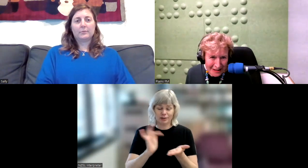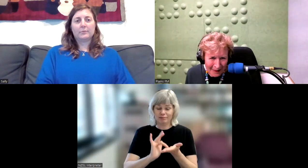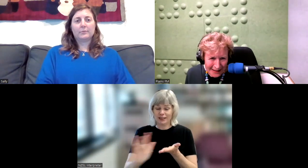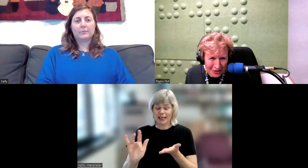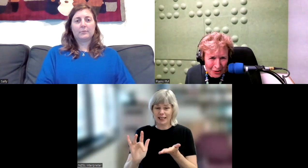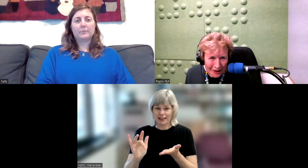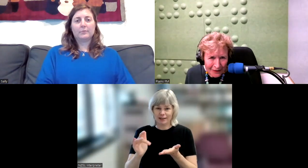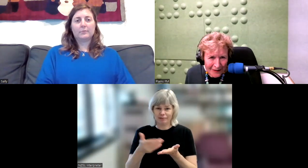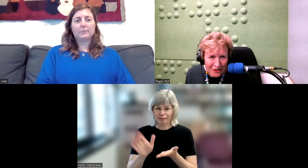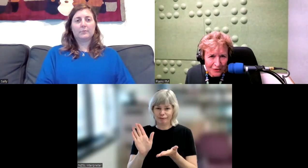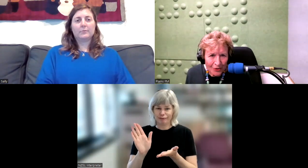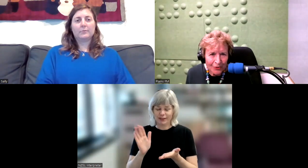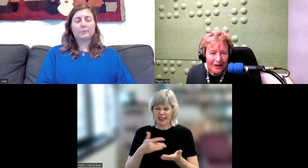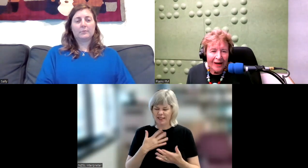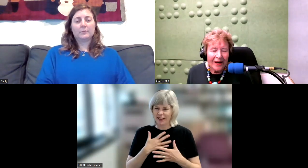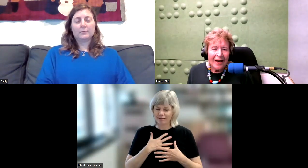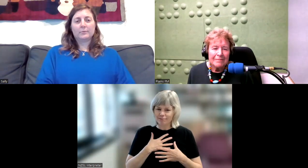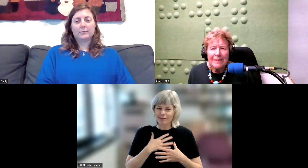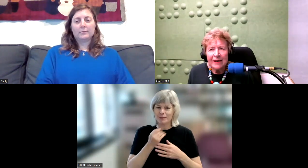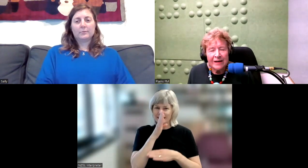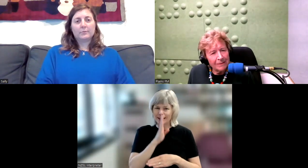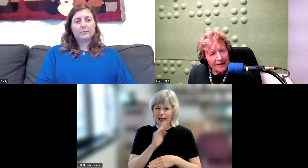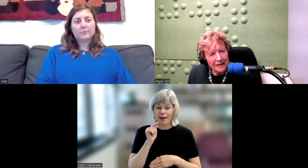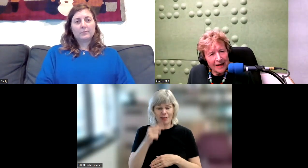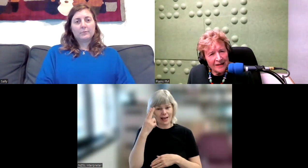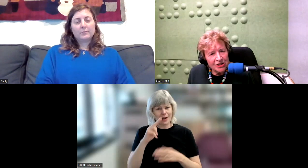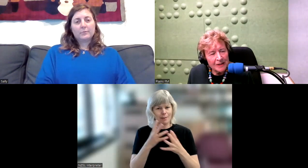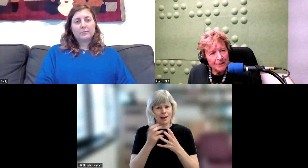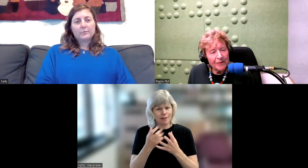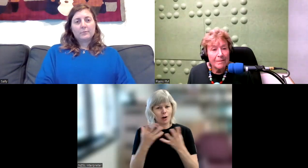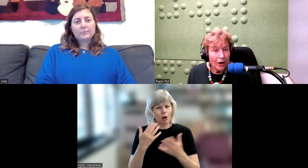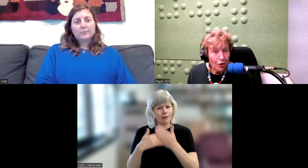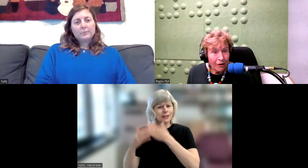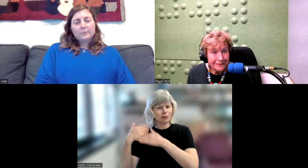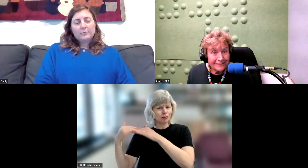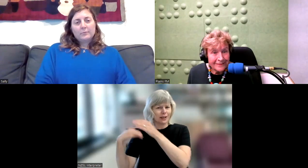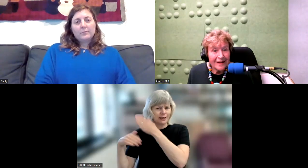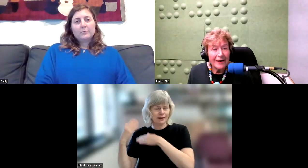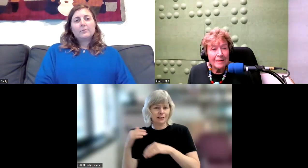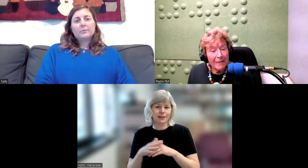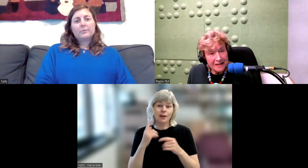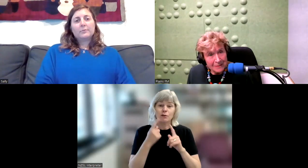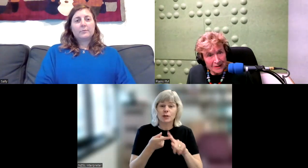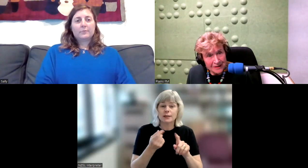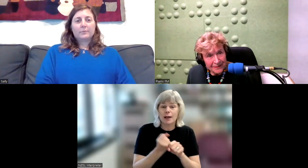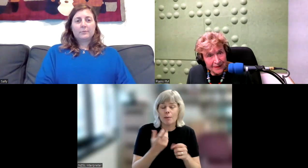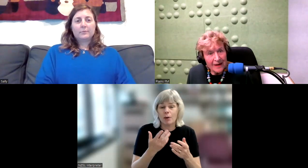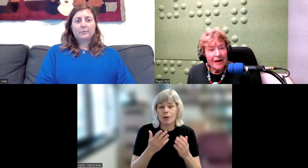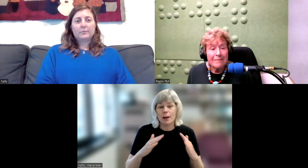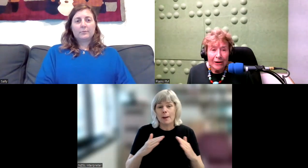explained earlier in the interview. Maybe I can make an analogy. Mount Cook, Mount Egmont. Mount